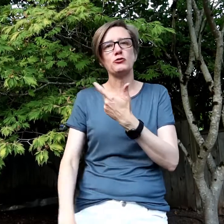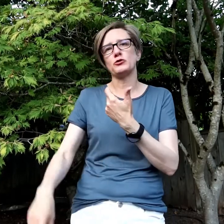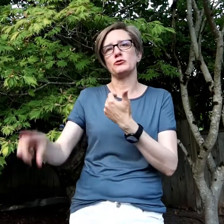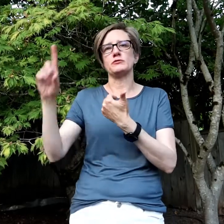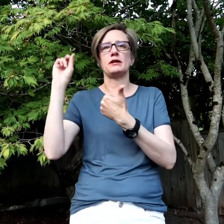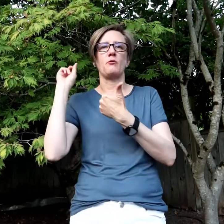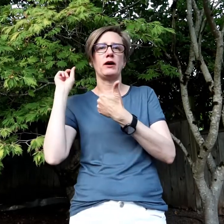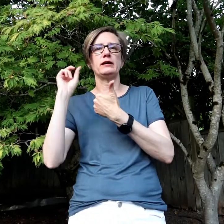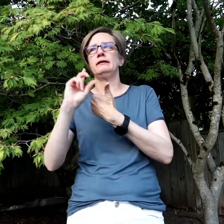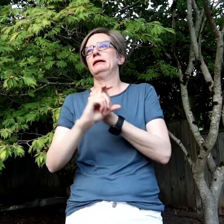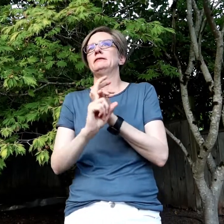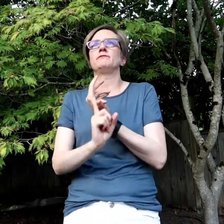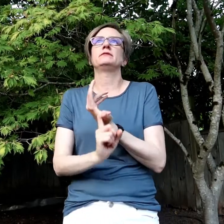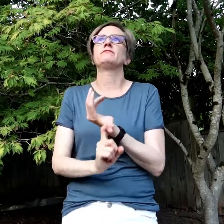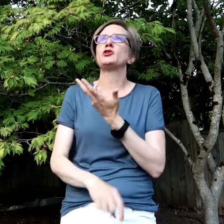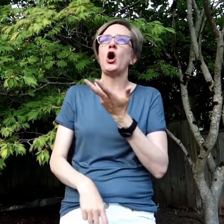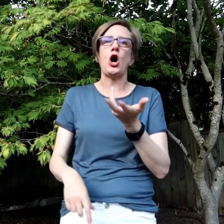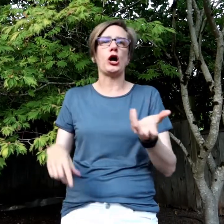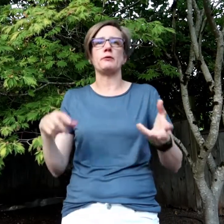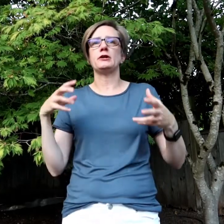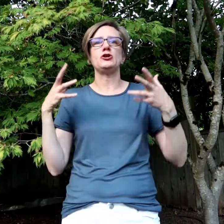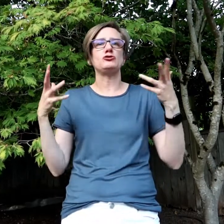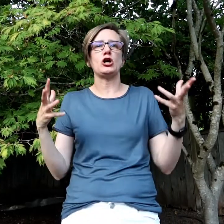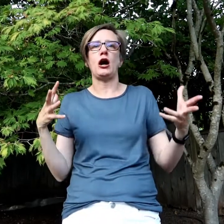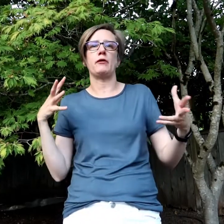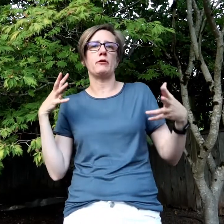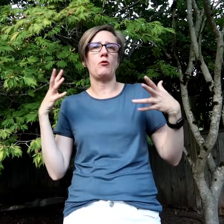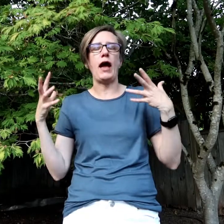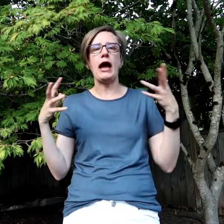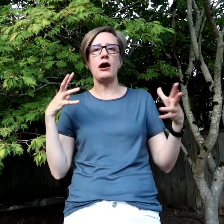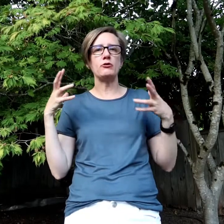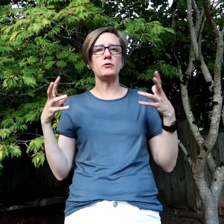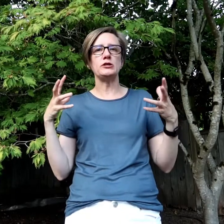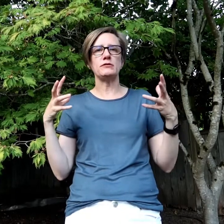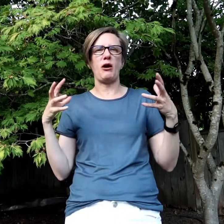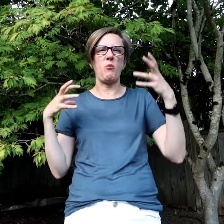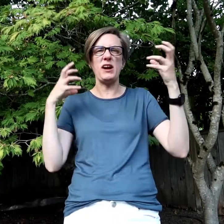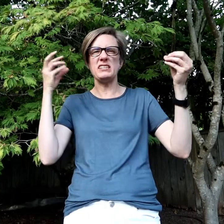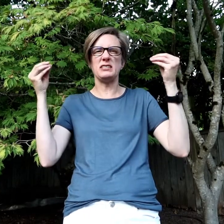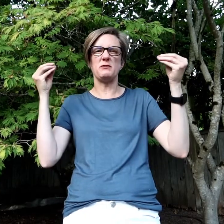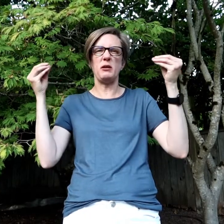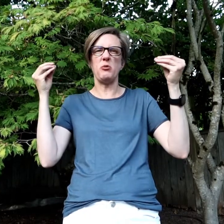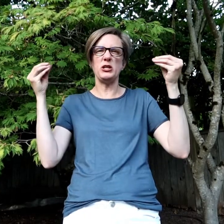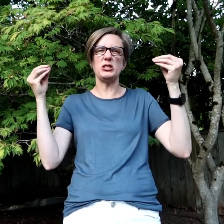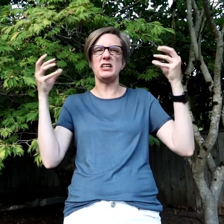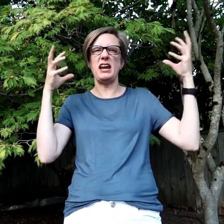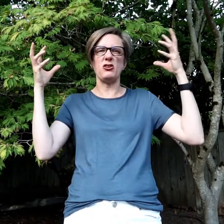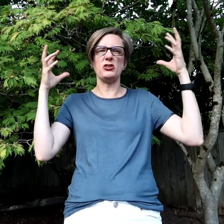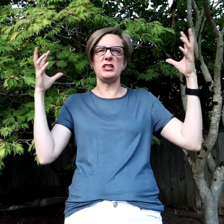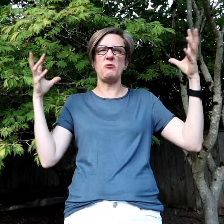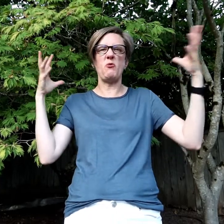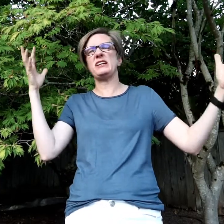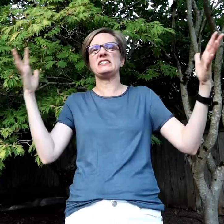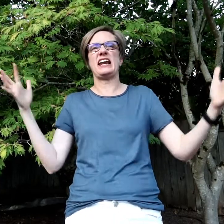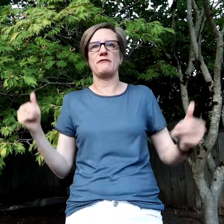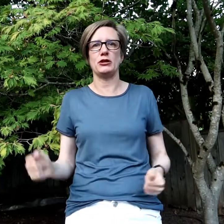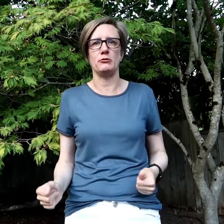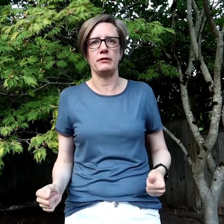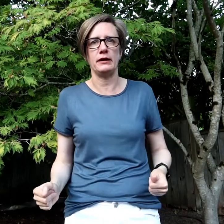cruise. I want a car. I want a new job. How do we do that? What is this vibration and energy and what does that have to do with it?